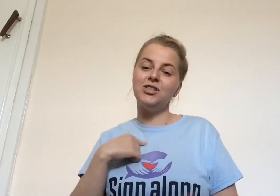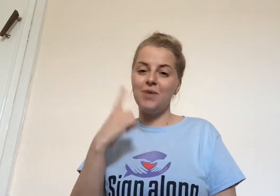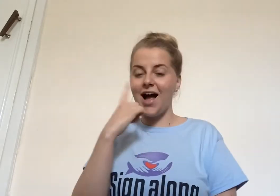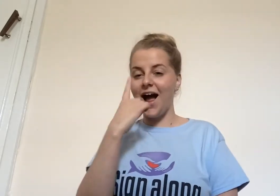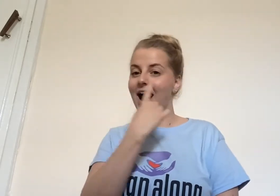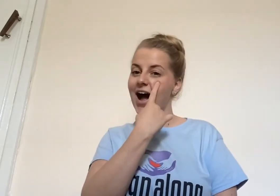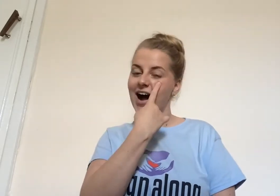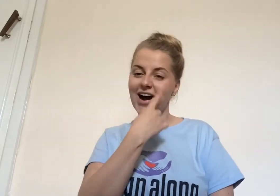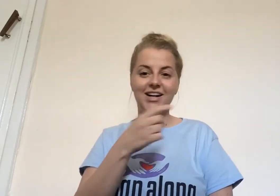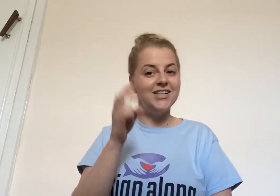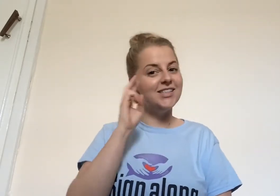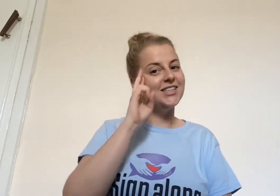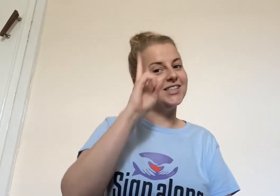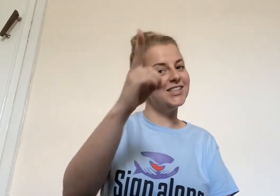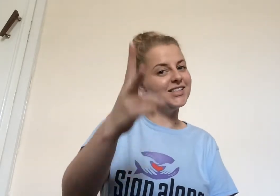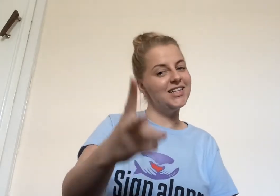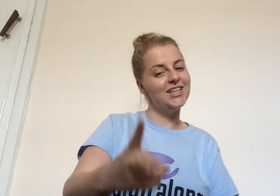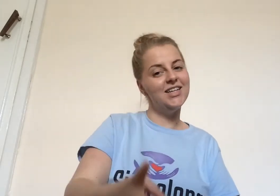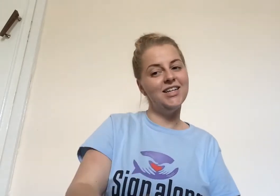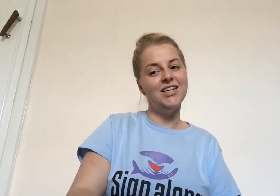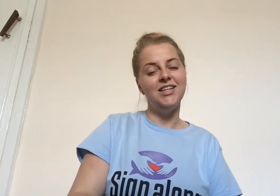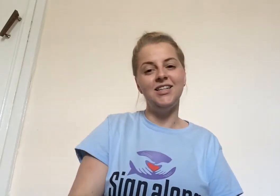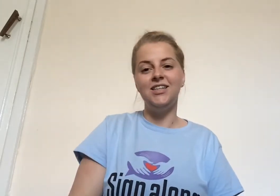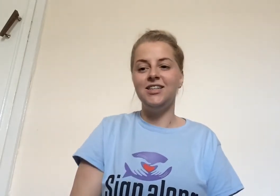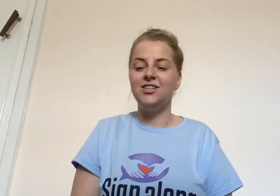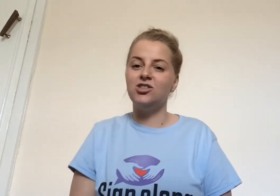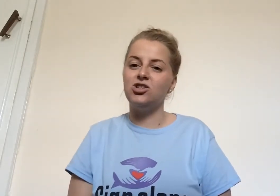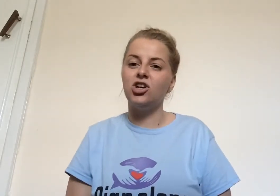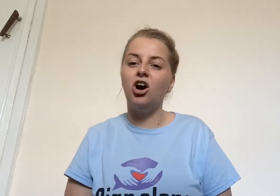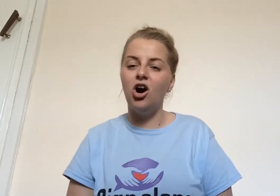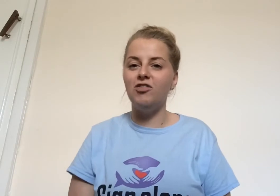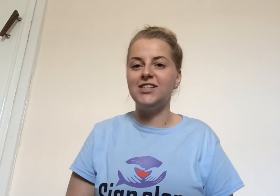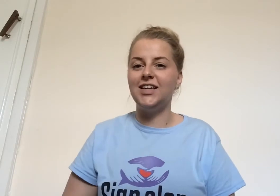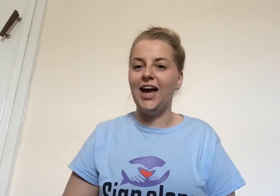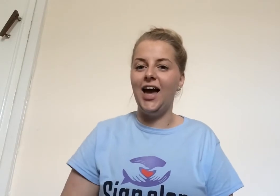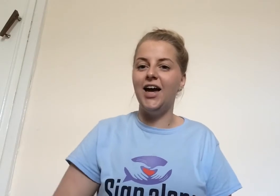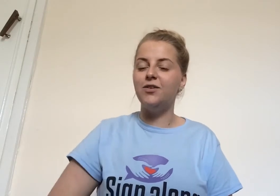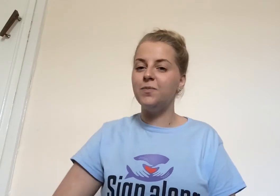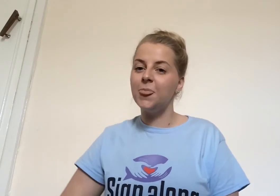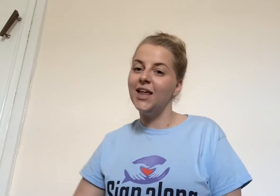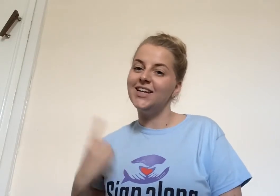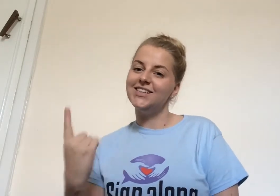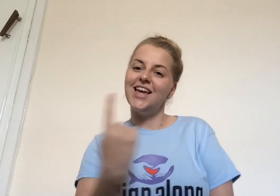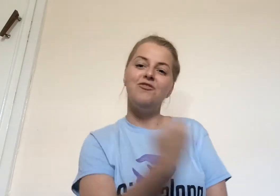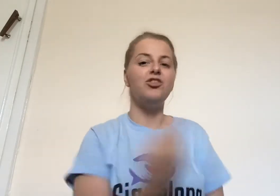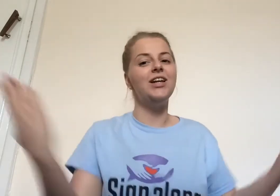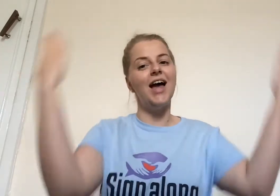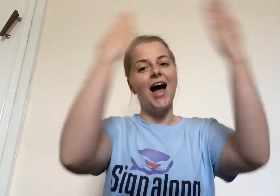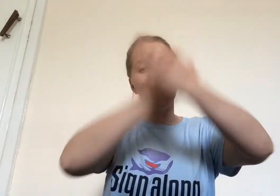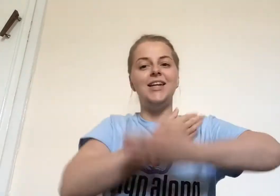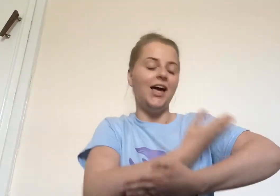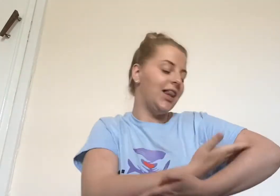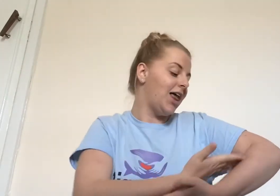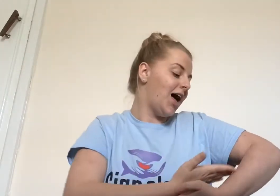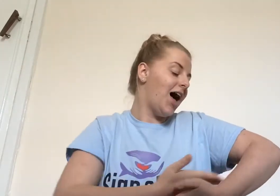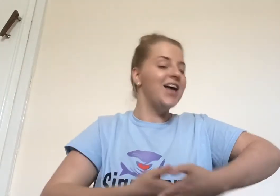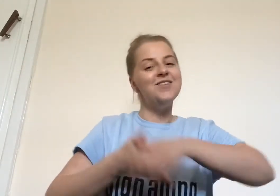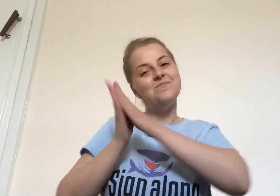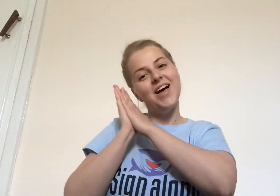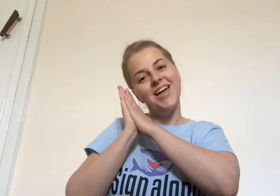my eyes to see. It's the chorus again. Every night I lie in bed.